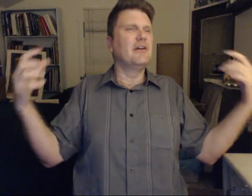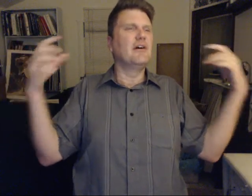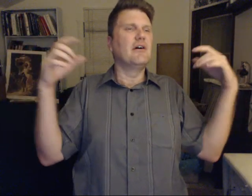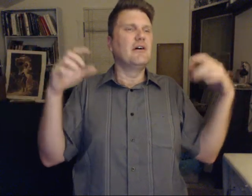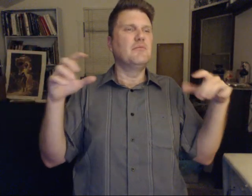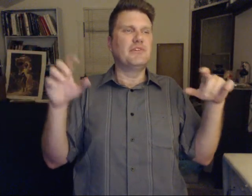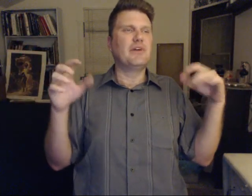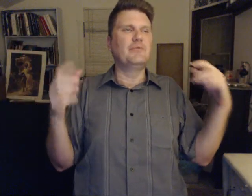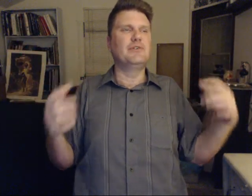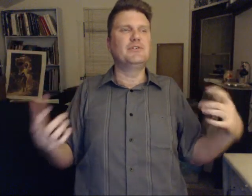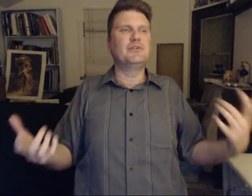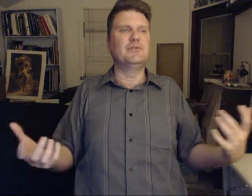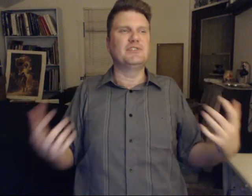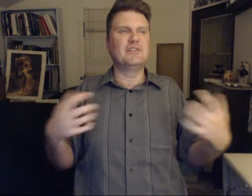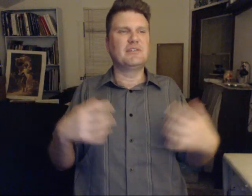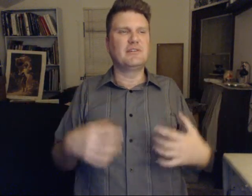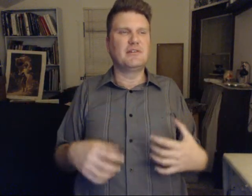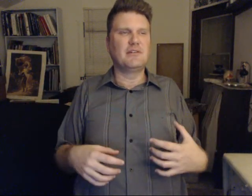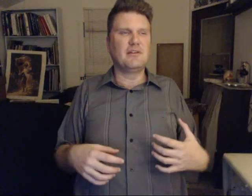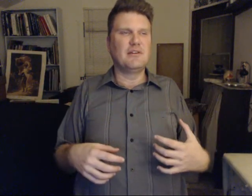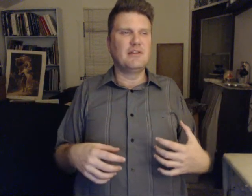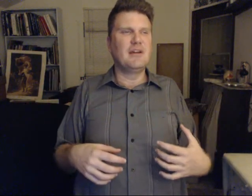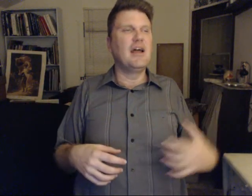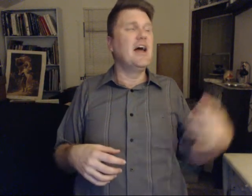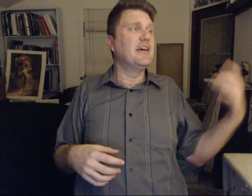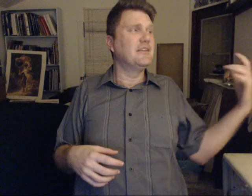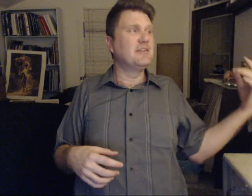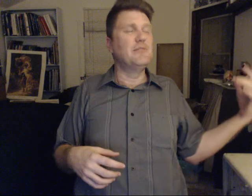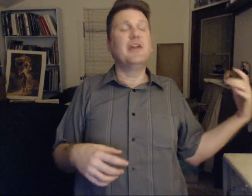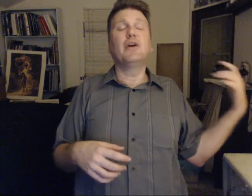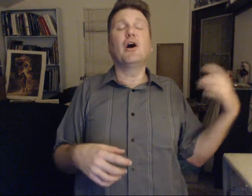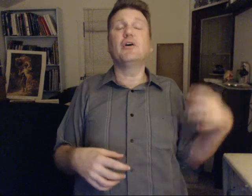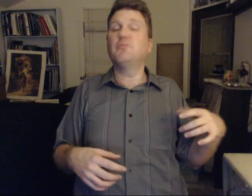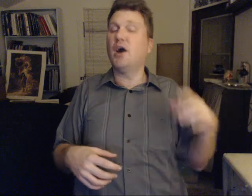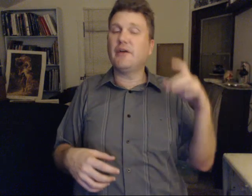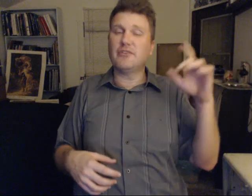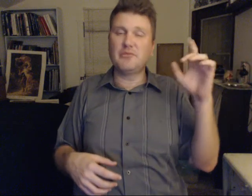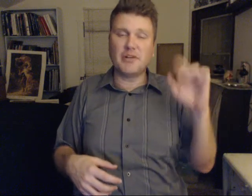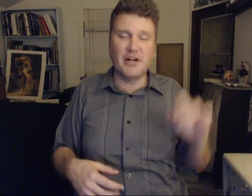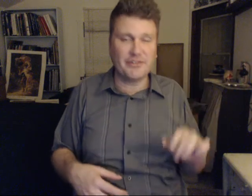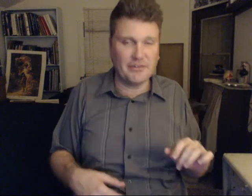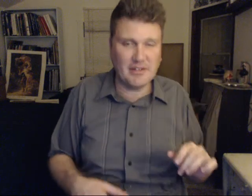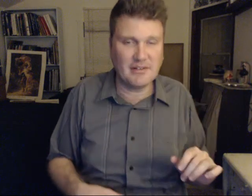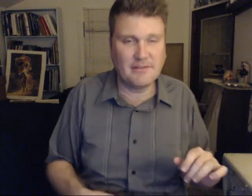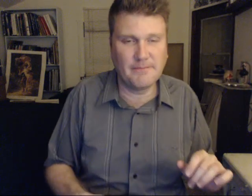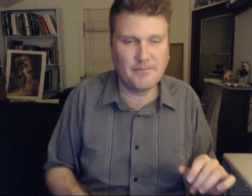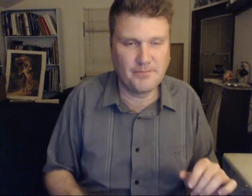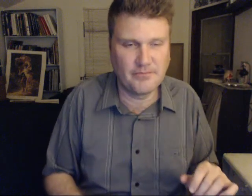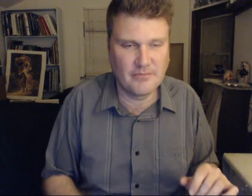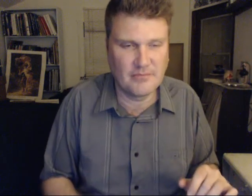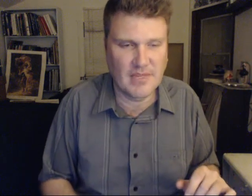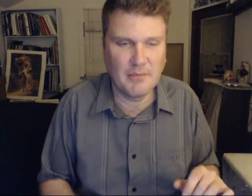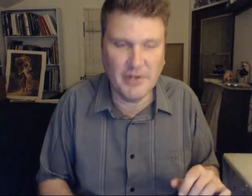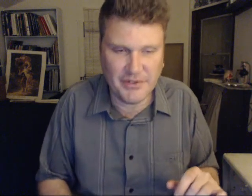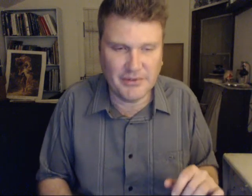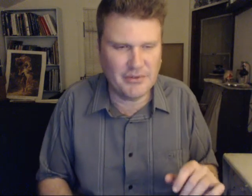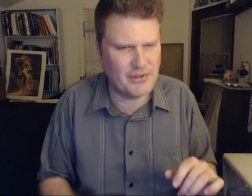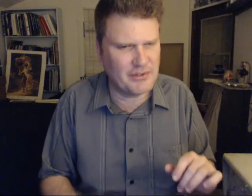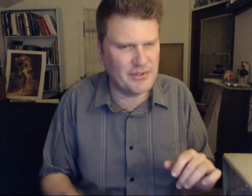but some do choose it. And many are in poverty because of it. But it due to their choosing,